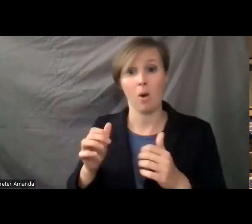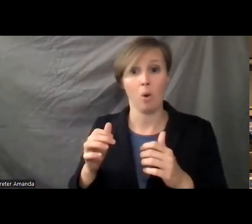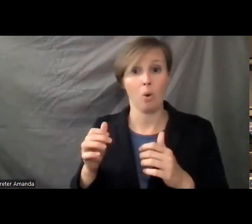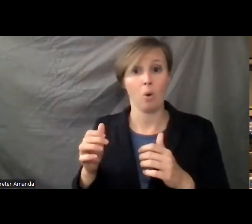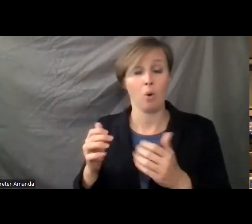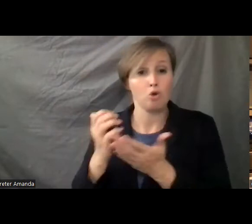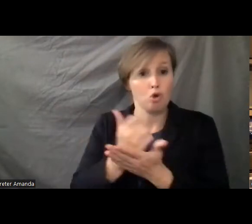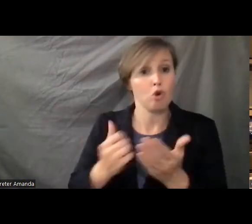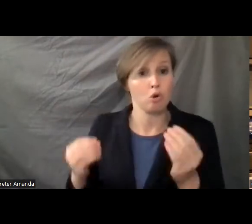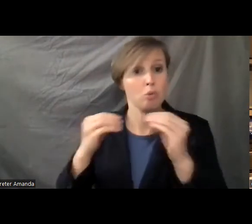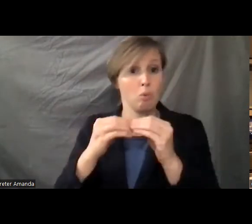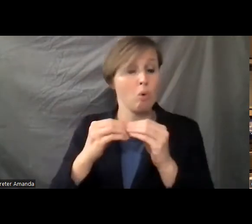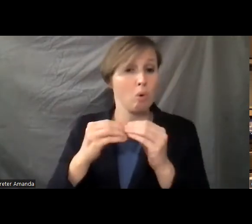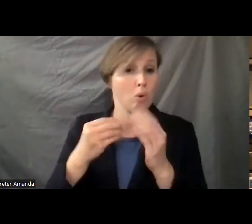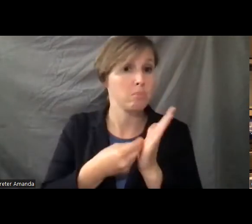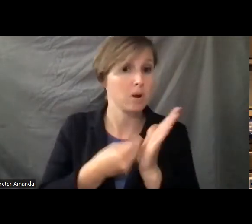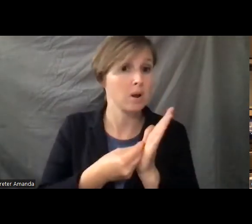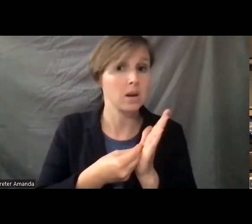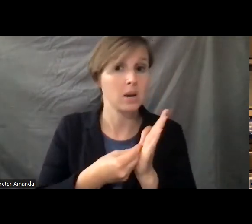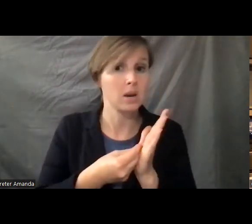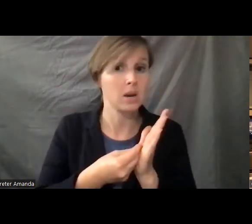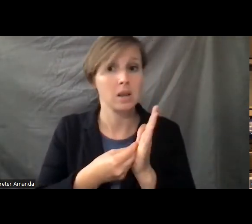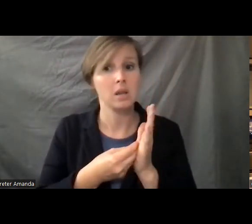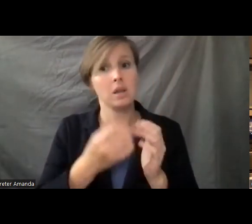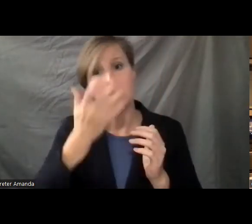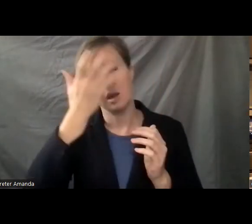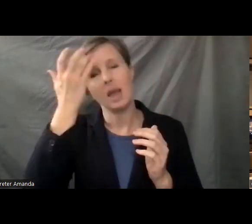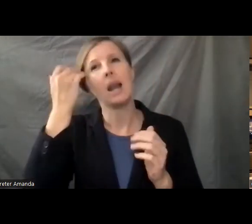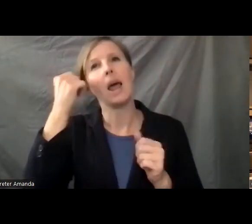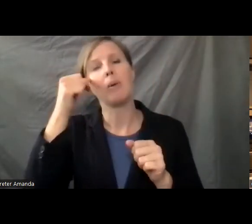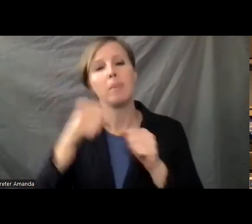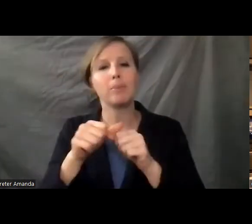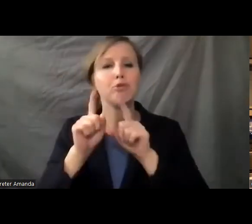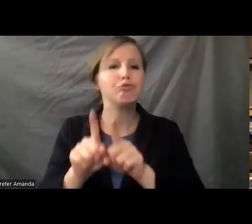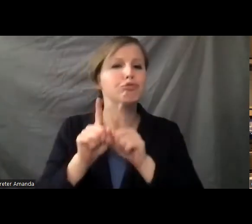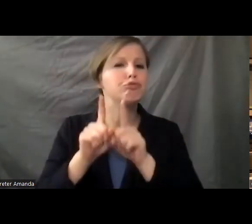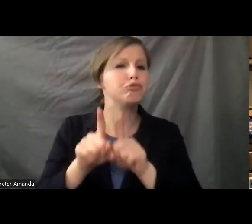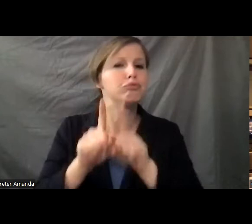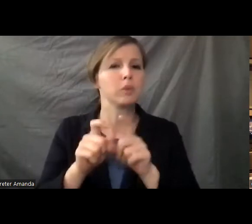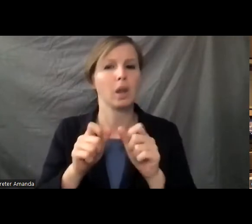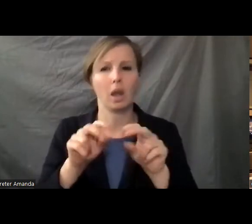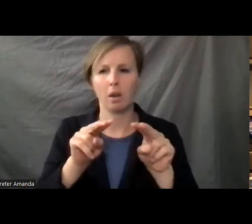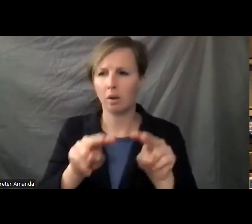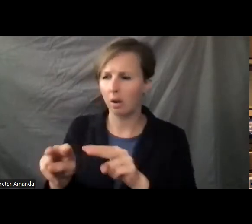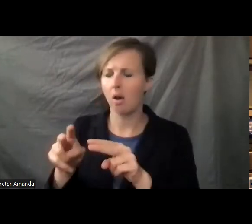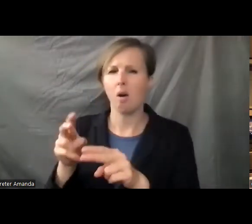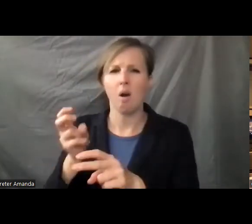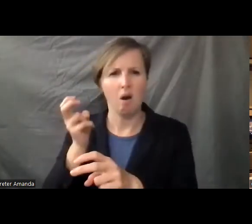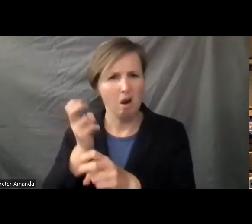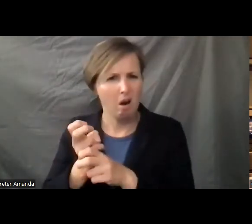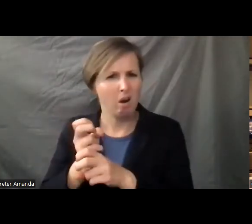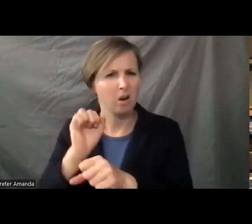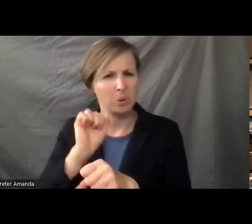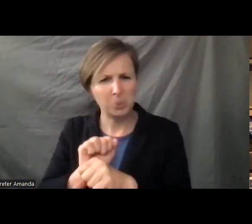earn a little bit of extra income. And so I remember tagging along with her and watching how hard she had to work.